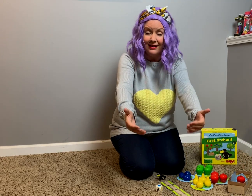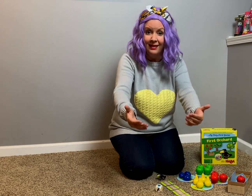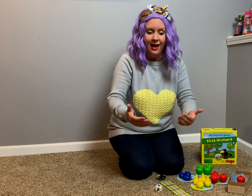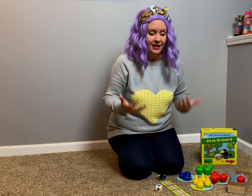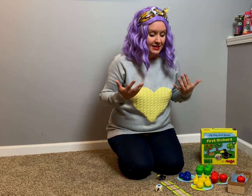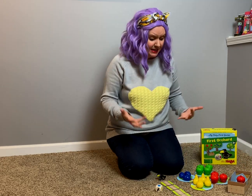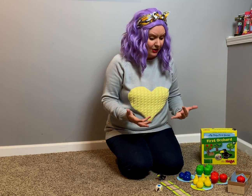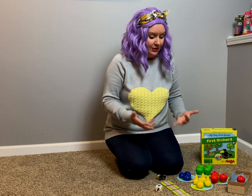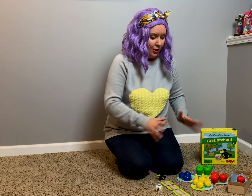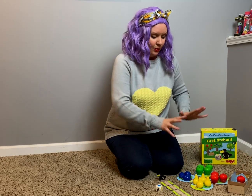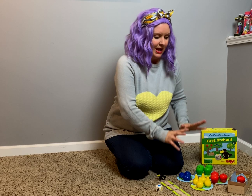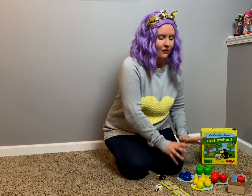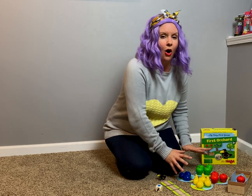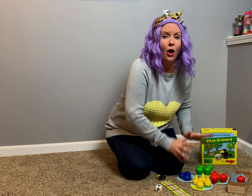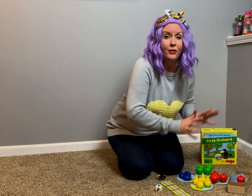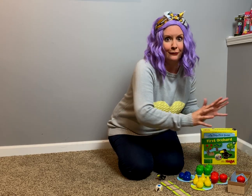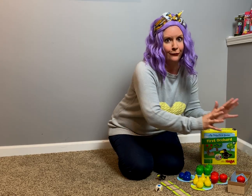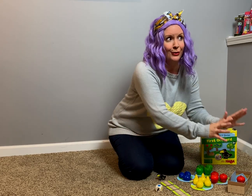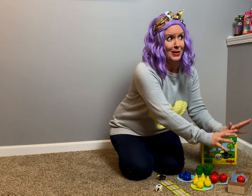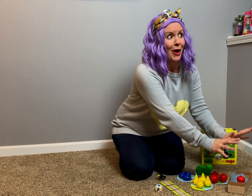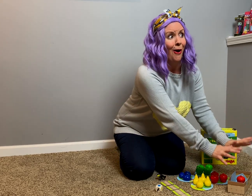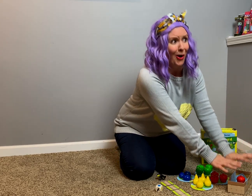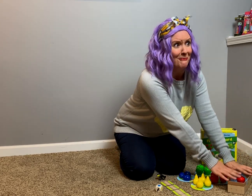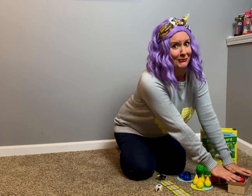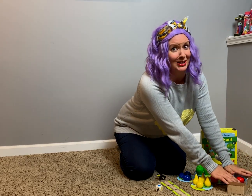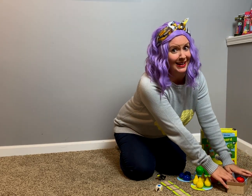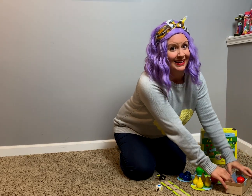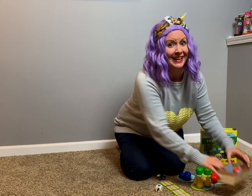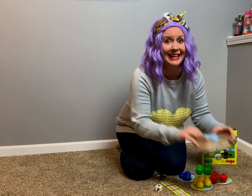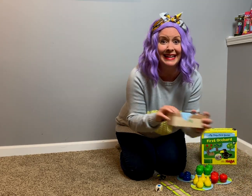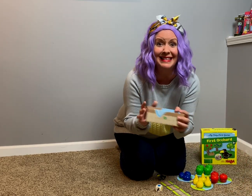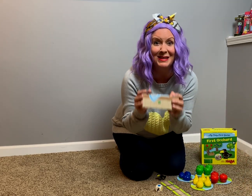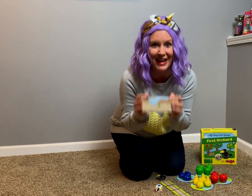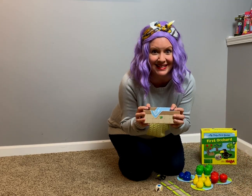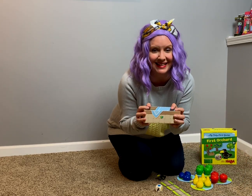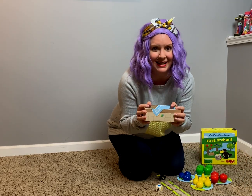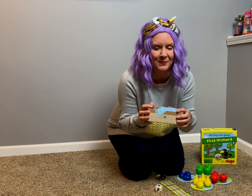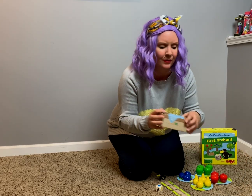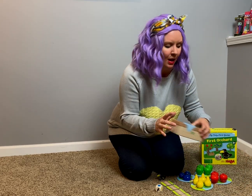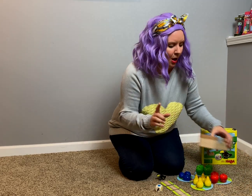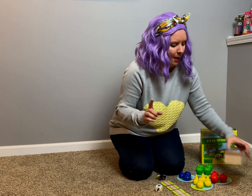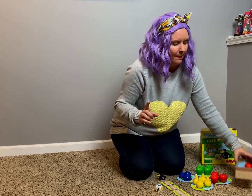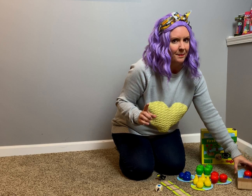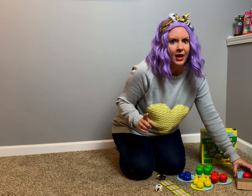until we have all the fruit, hopefully, in the basket. But,